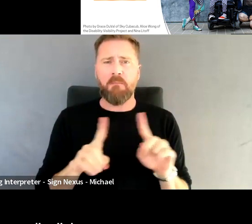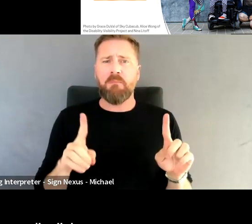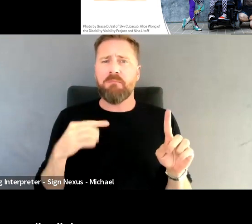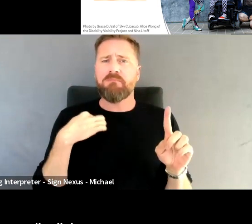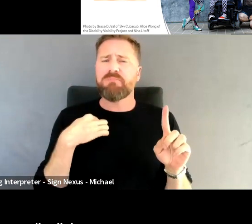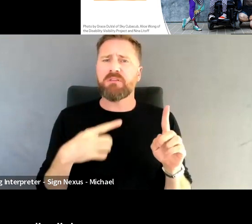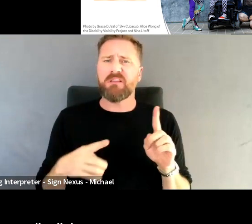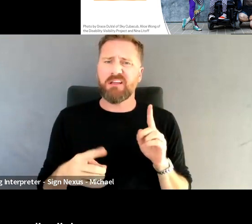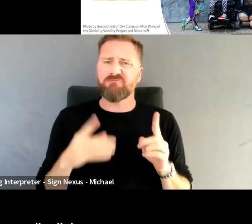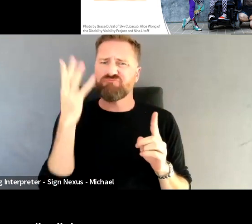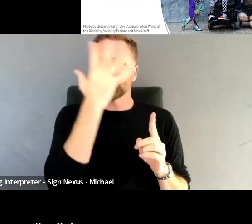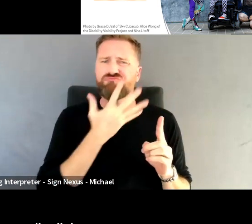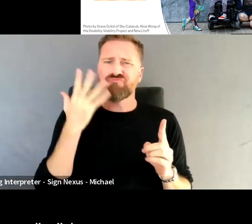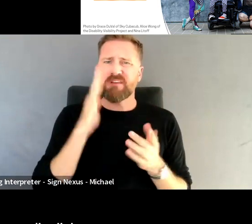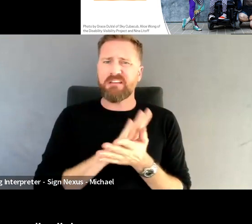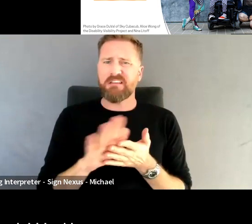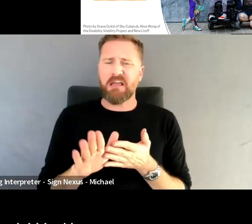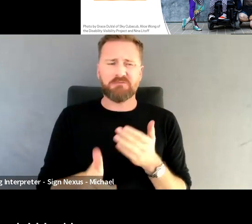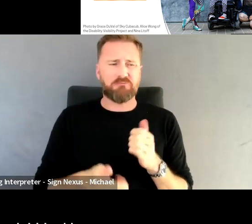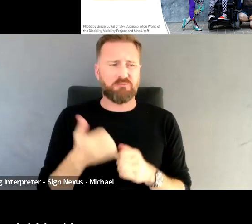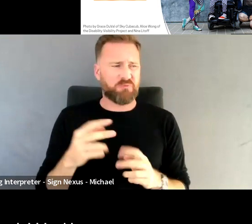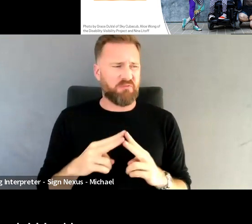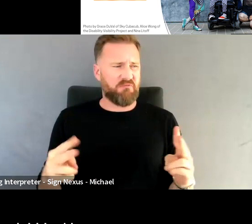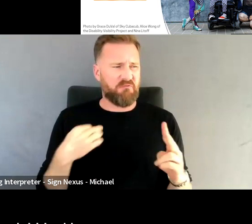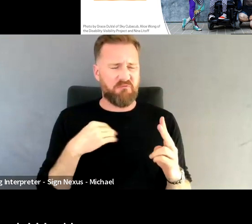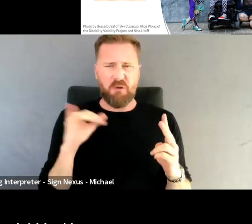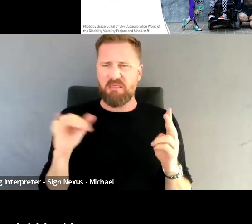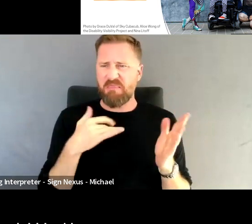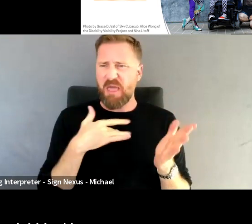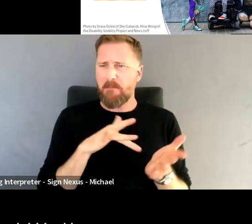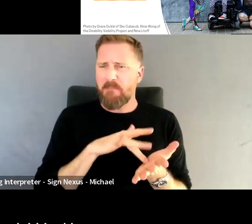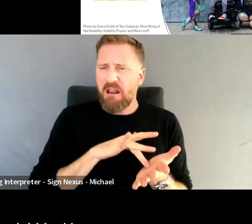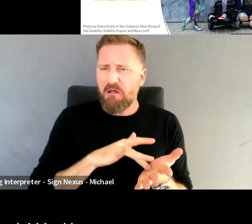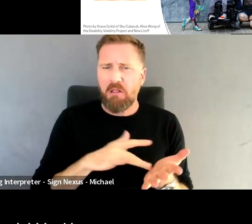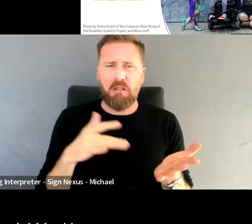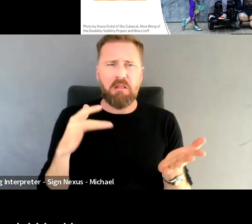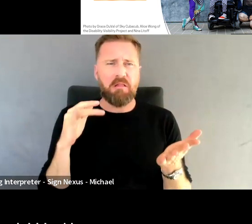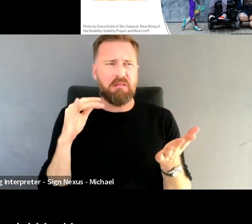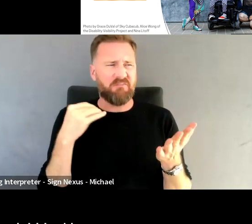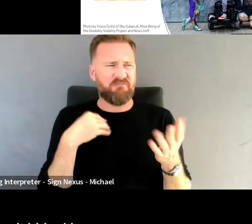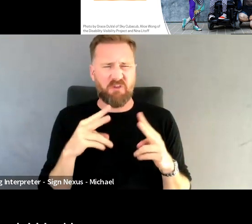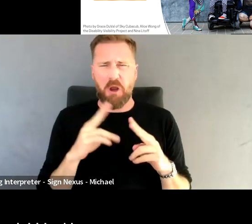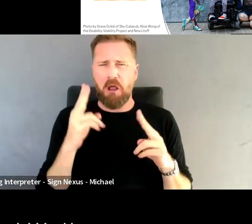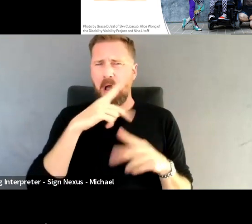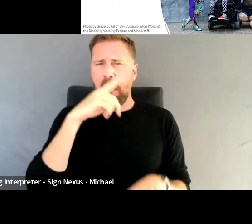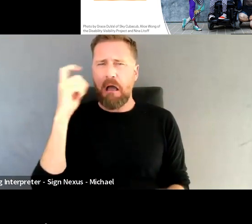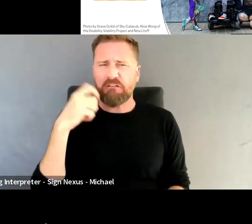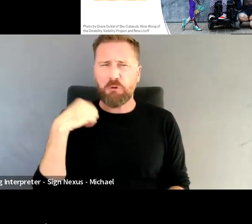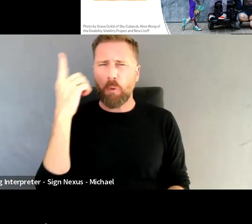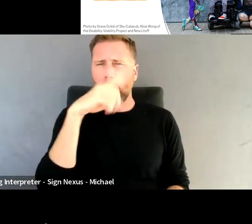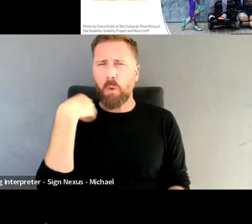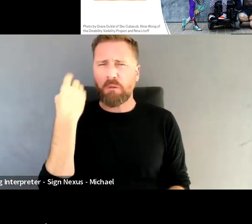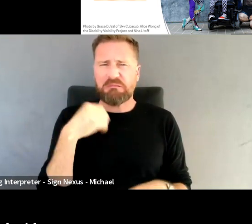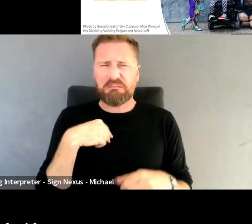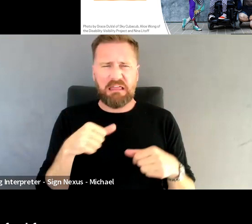Most of them were very medicalizing and kind of just ugly band-aid looking gender